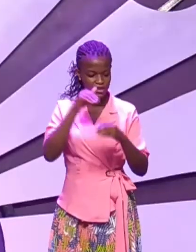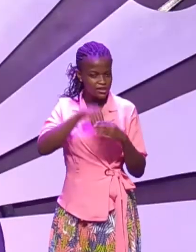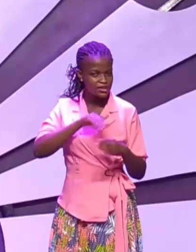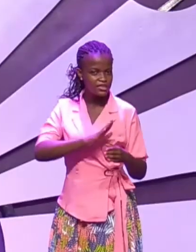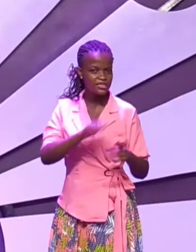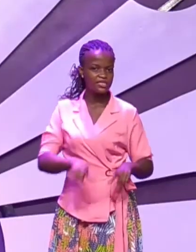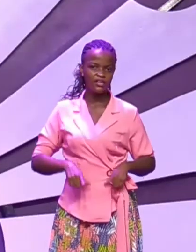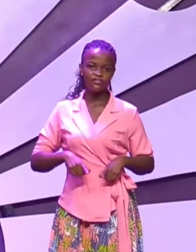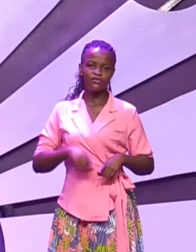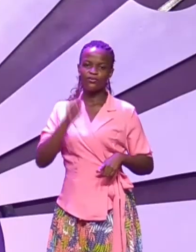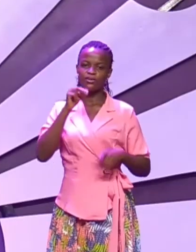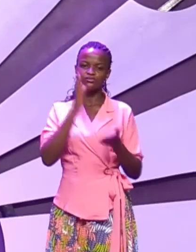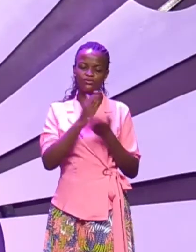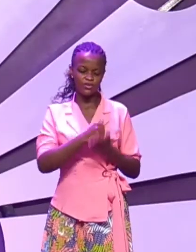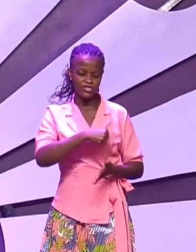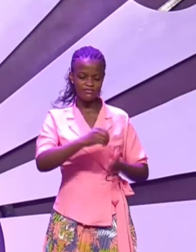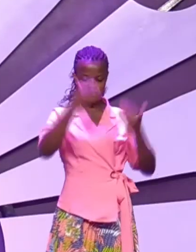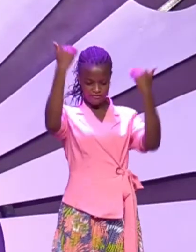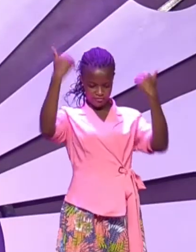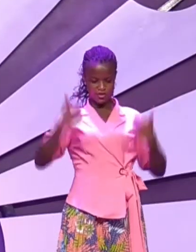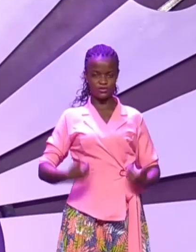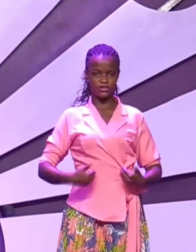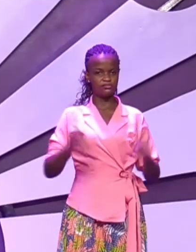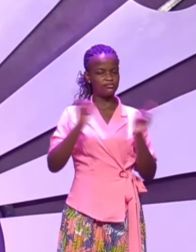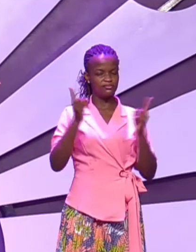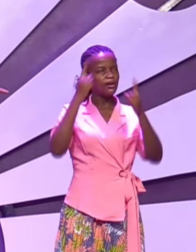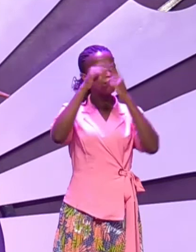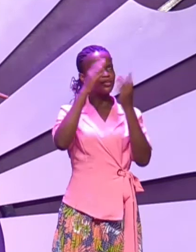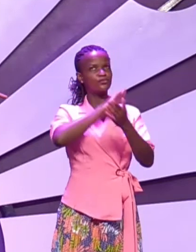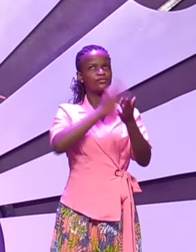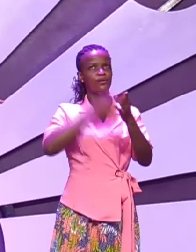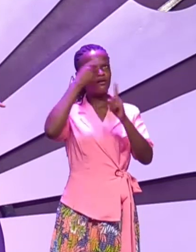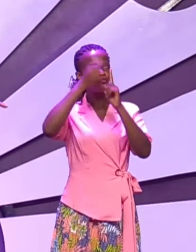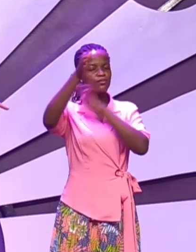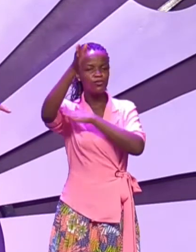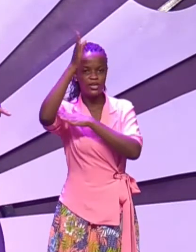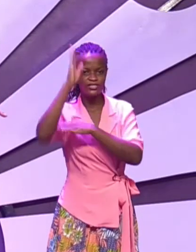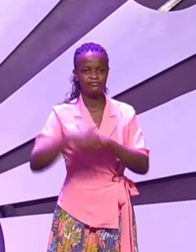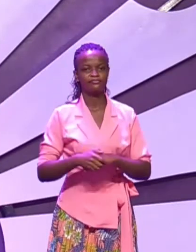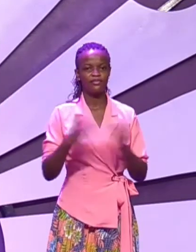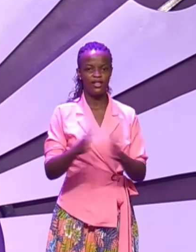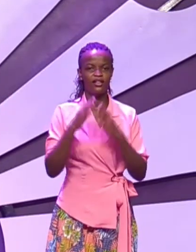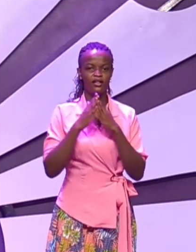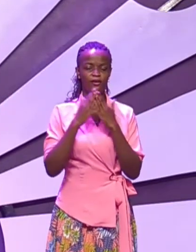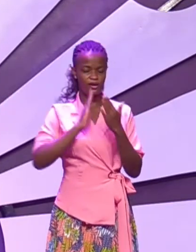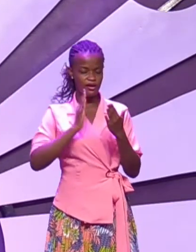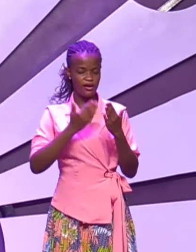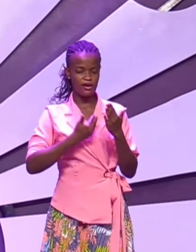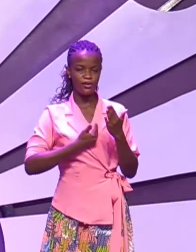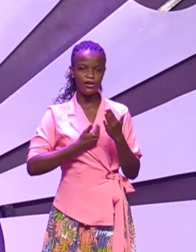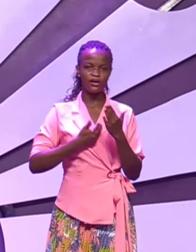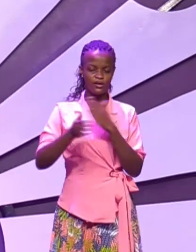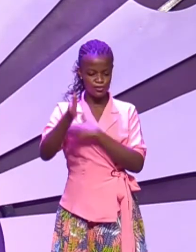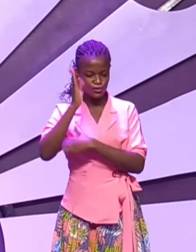was not because of a man it was the power of God used Paul